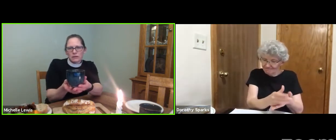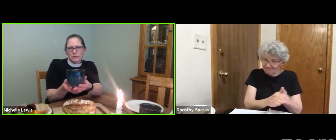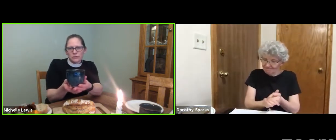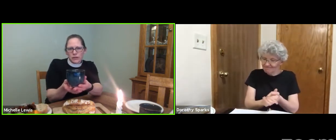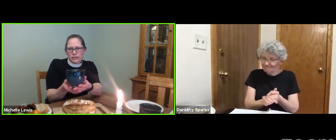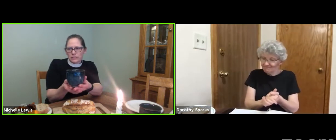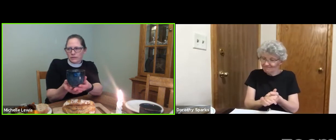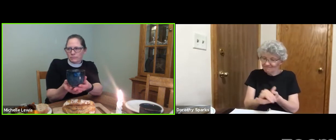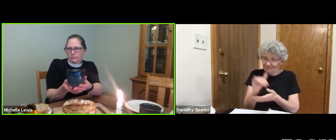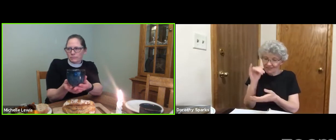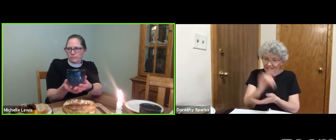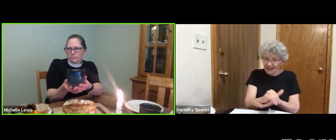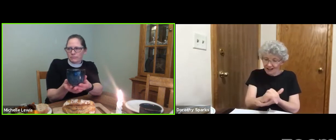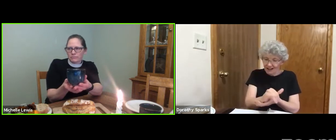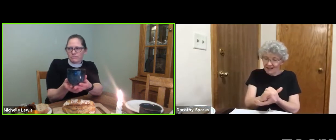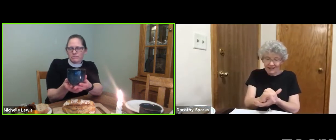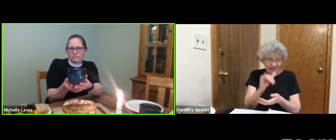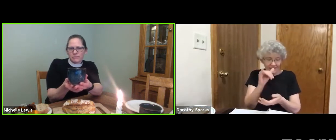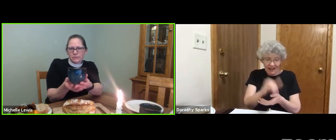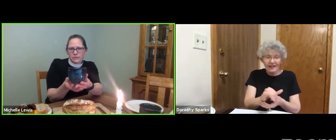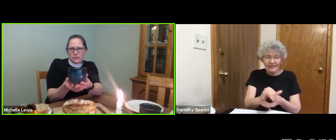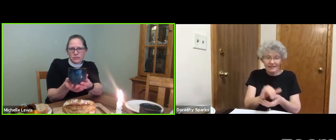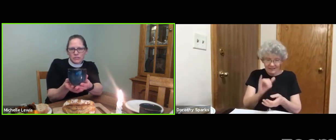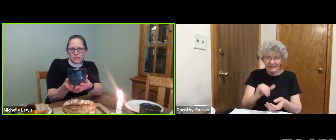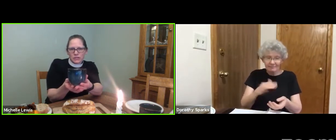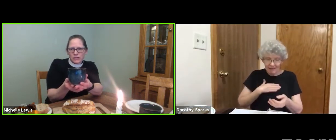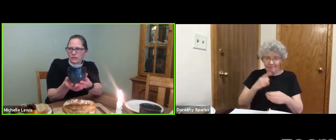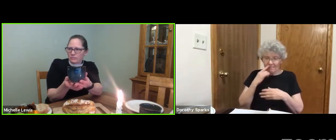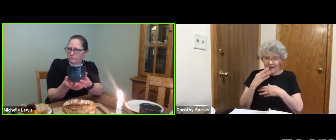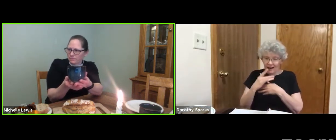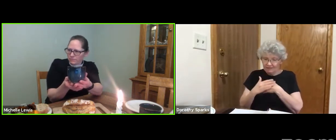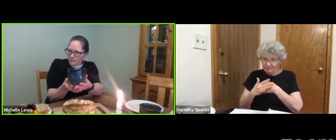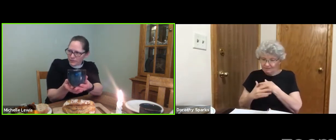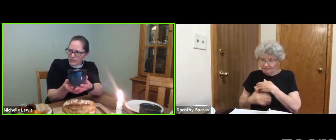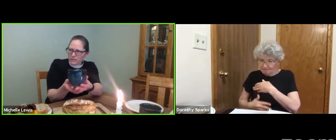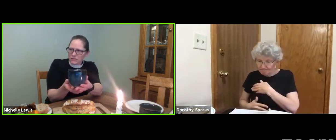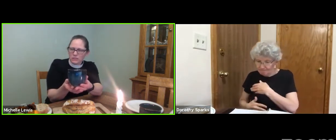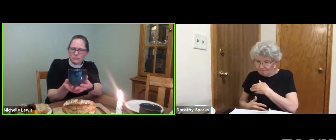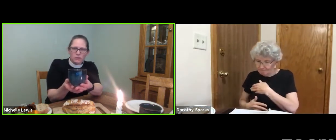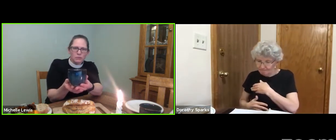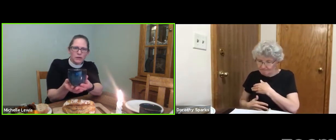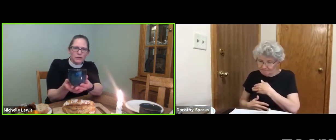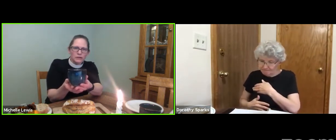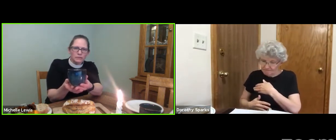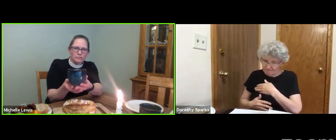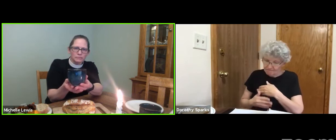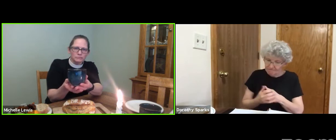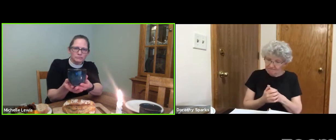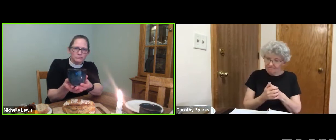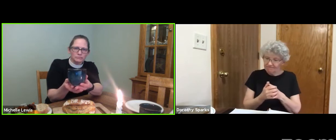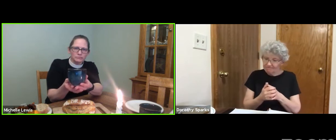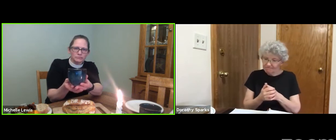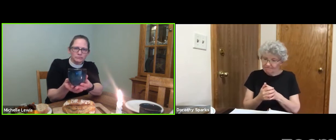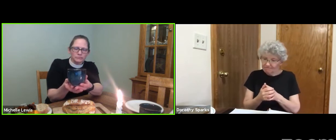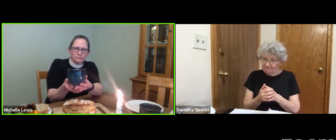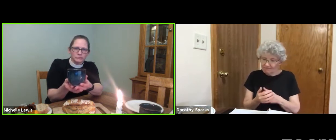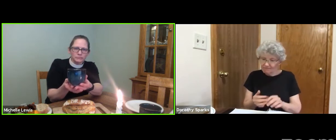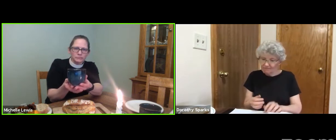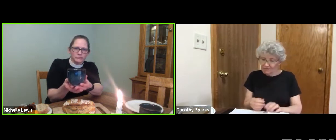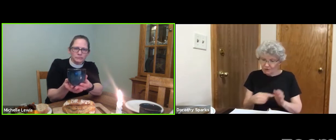some. Then he said, This is my blood which is poured out for you and many people.